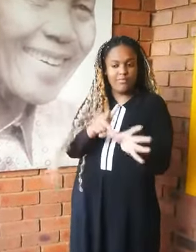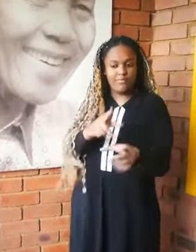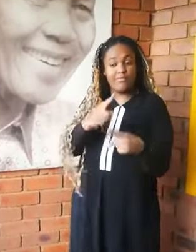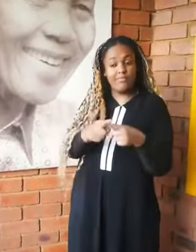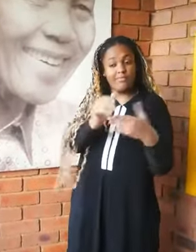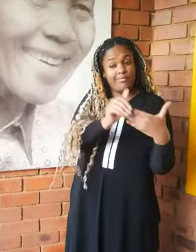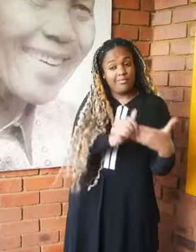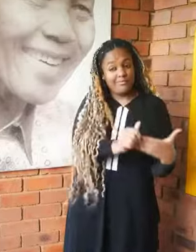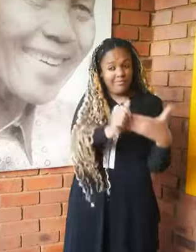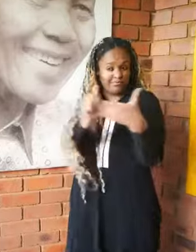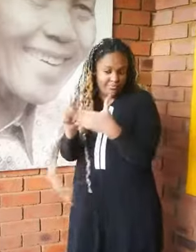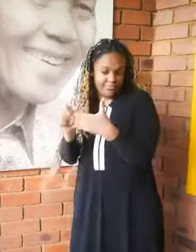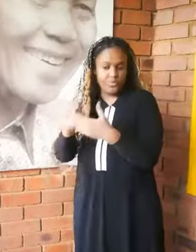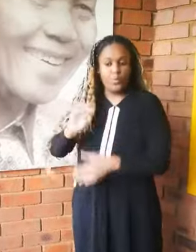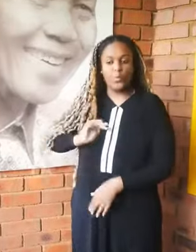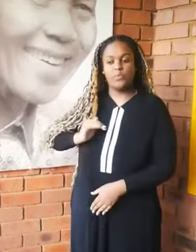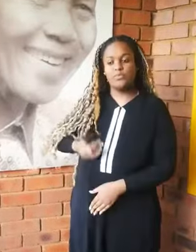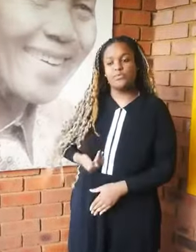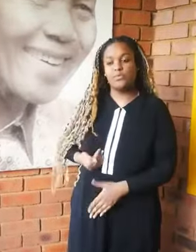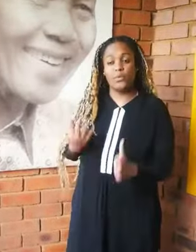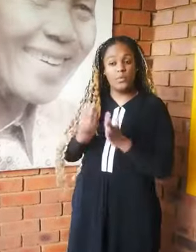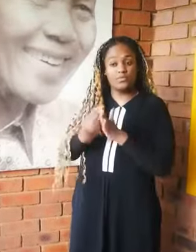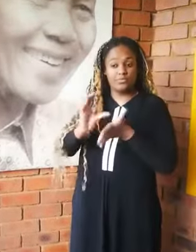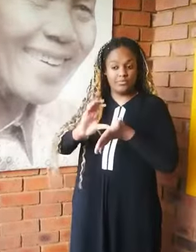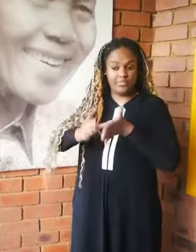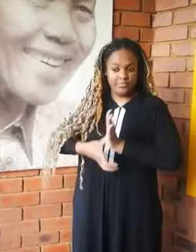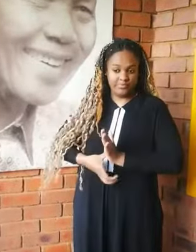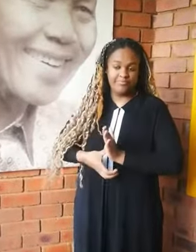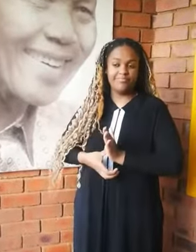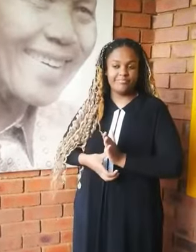disabilities in health care by sharing this video. you.